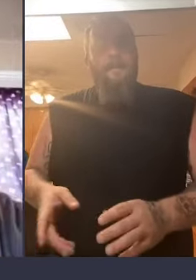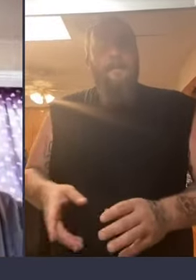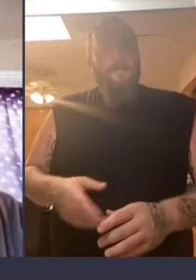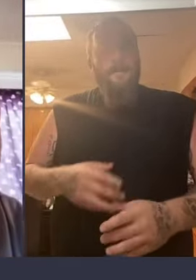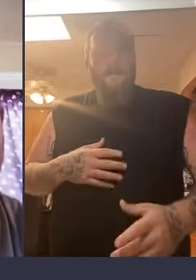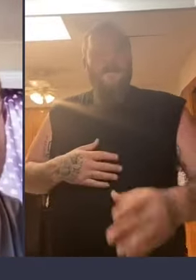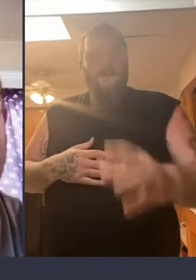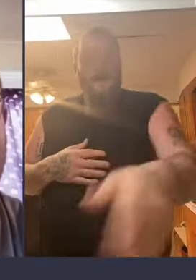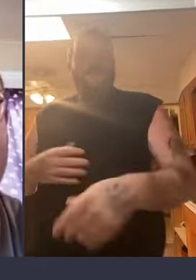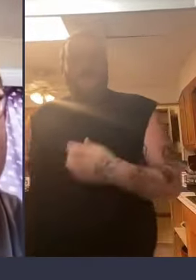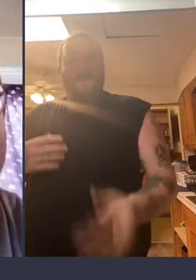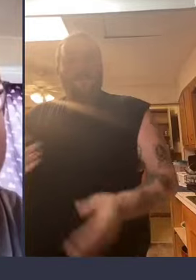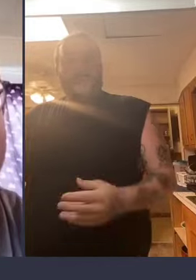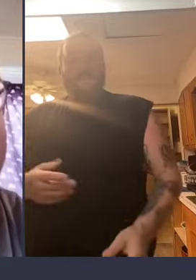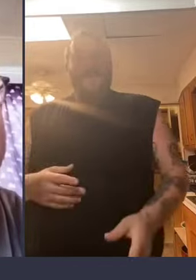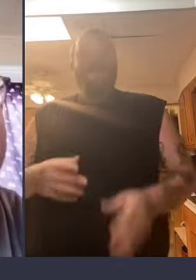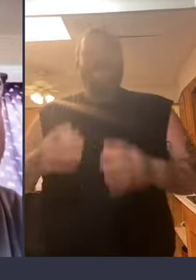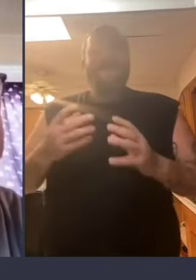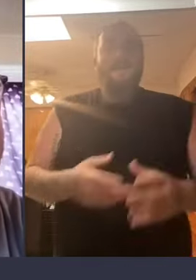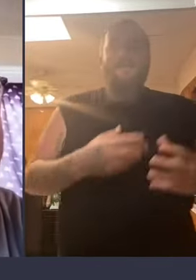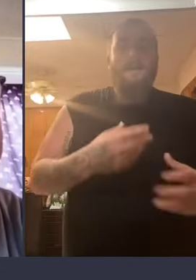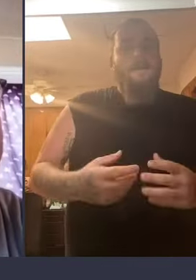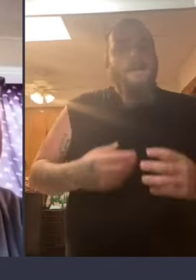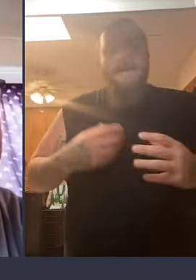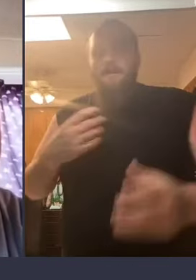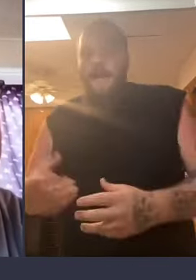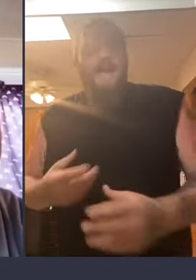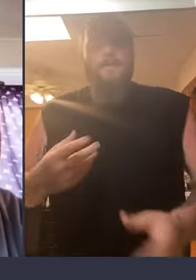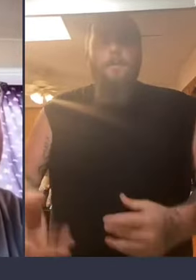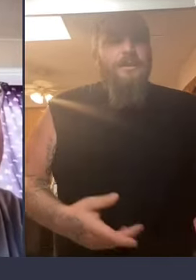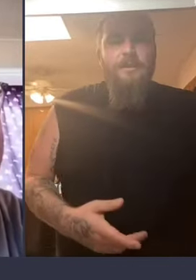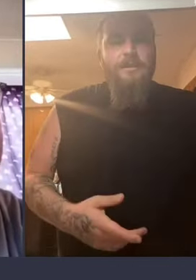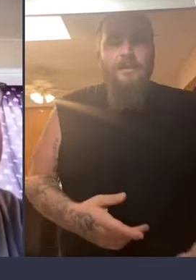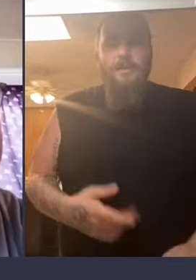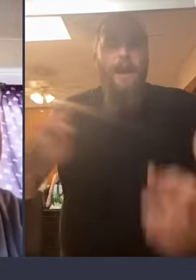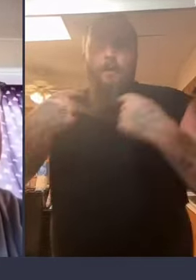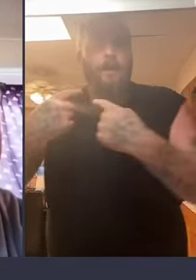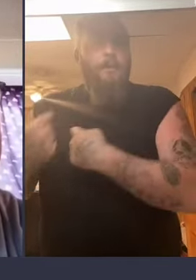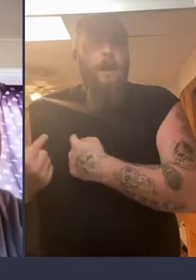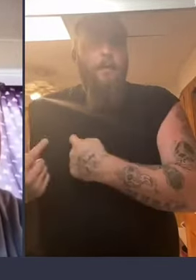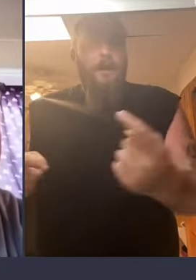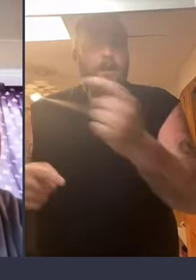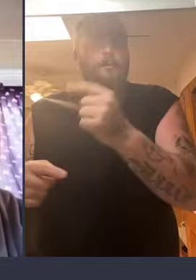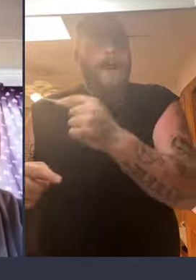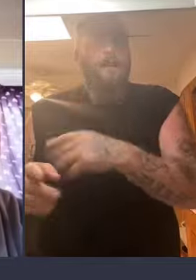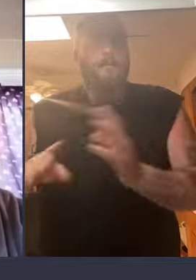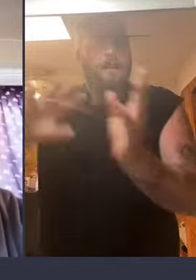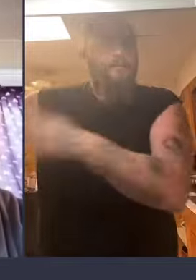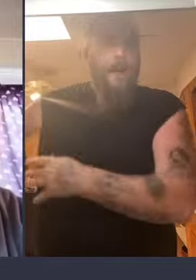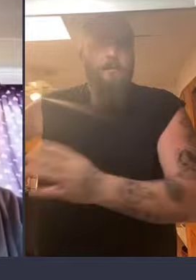hop me up so while you're sitting here saying tap tap just continue like ask him questions you don't have to worry about me you're battling